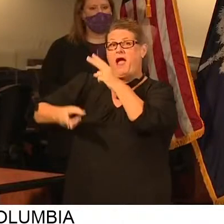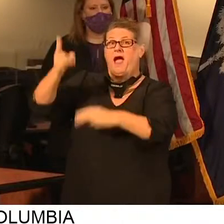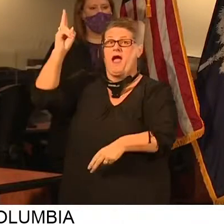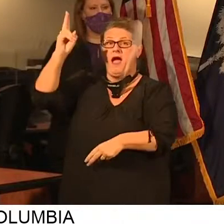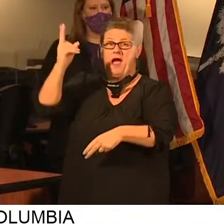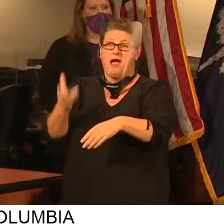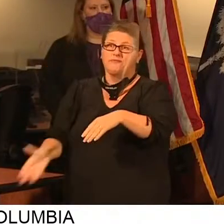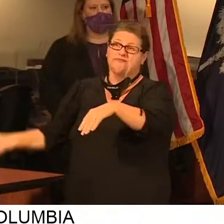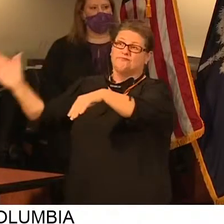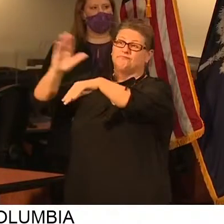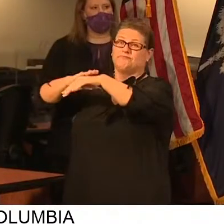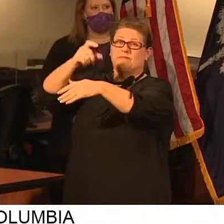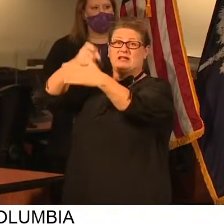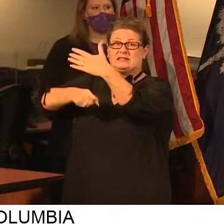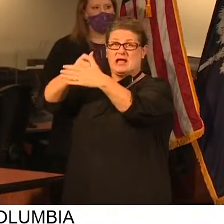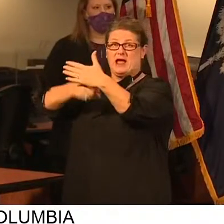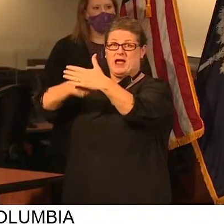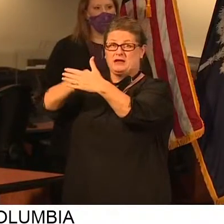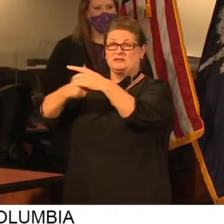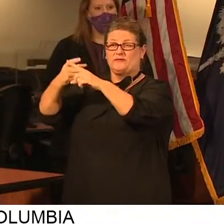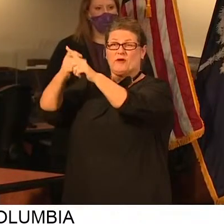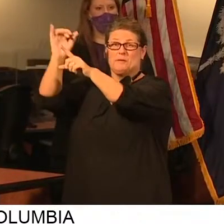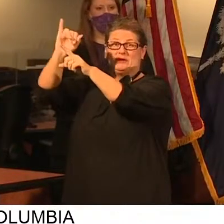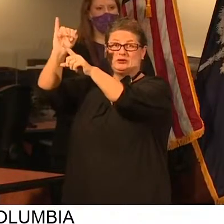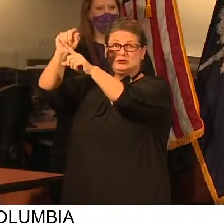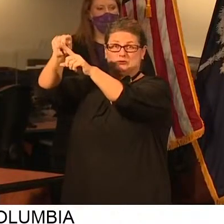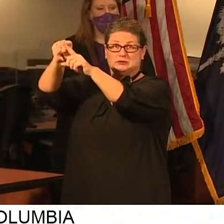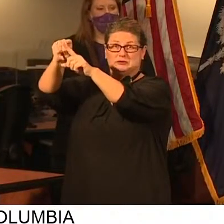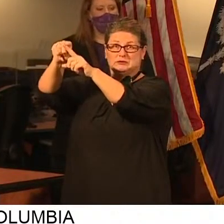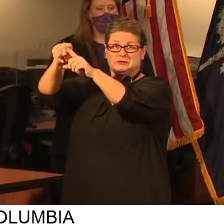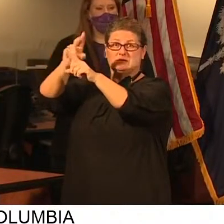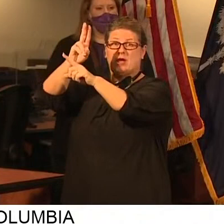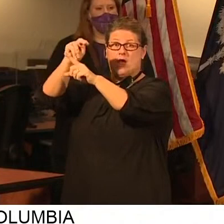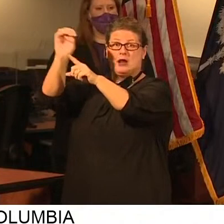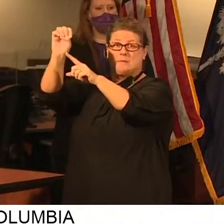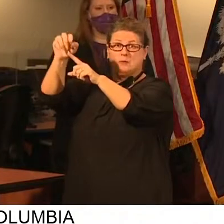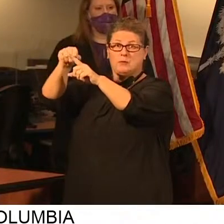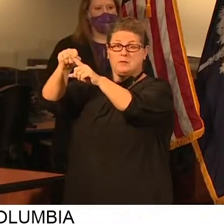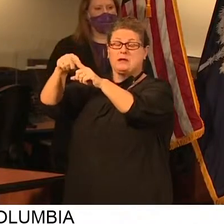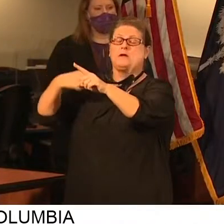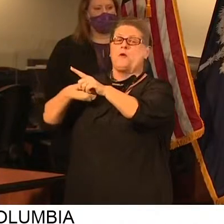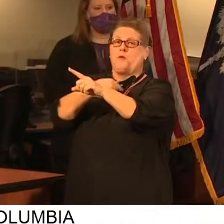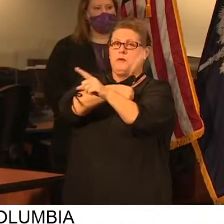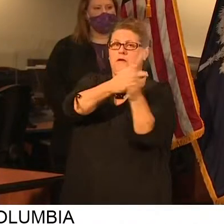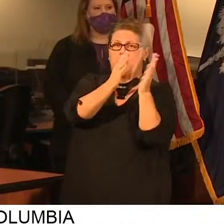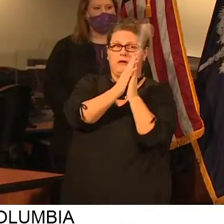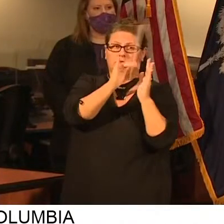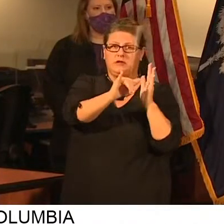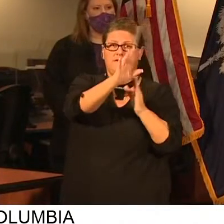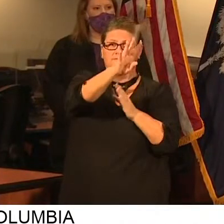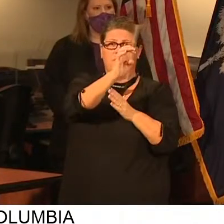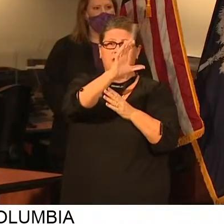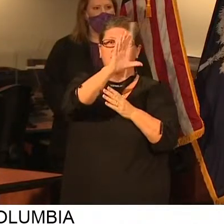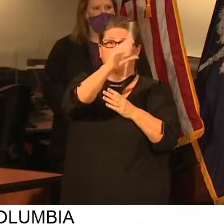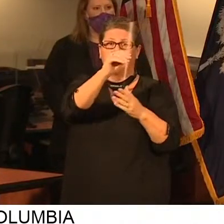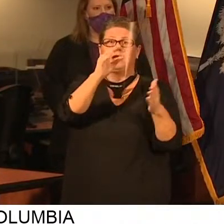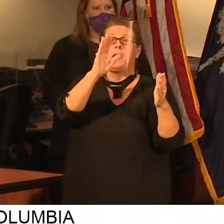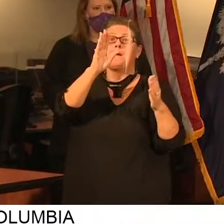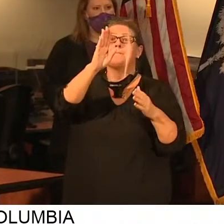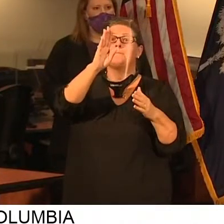to replenish the Unemployment Trust Fund, I have recommended that an additional $450 million